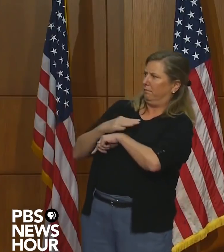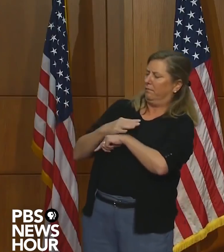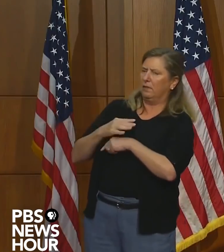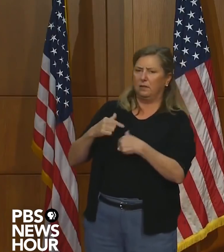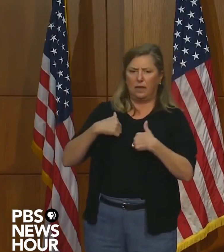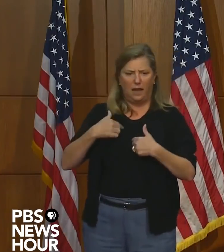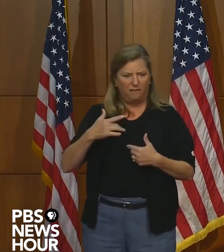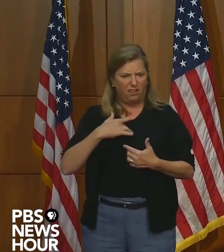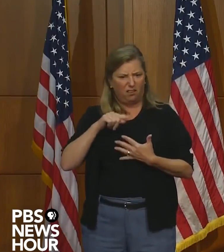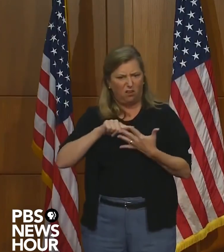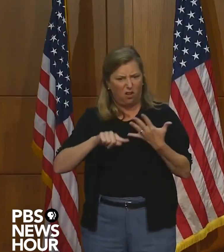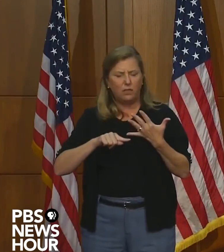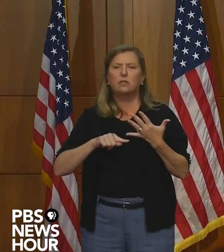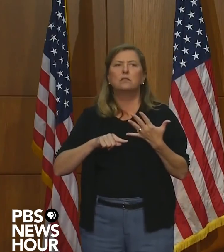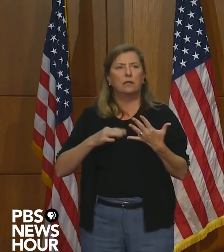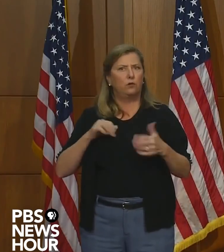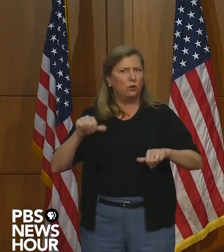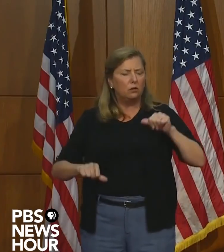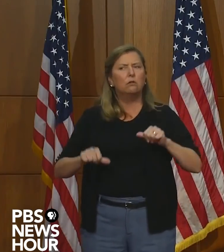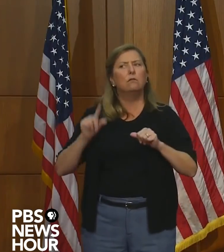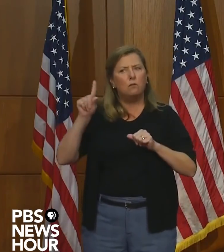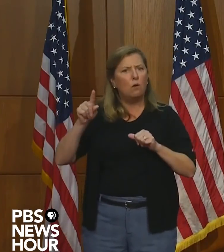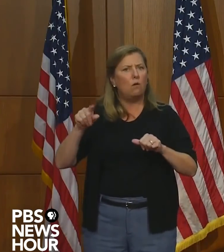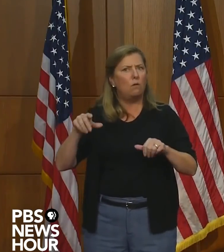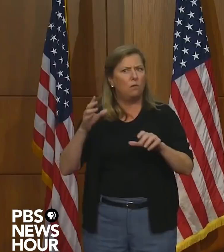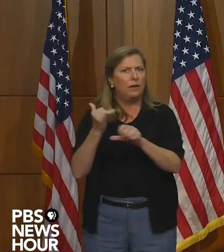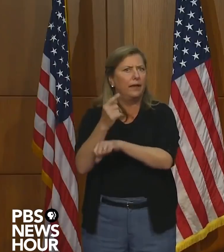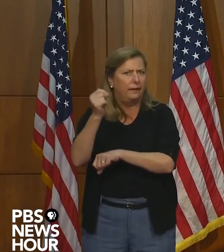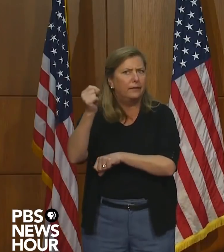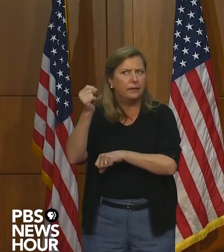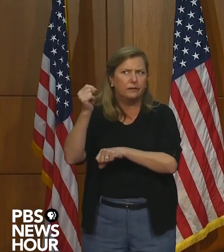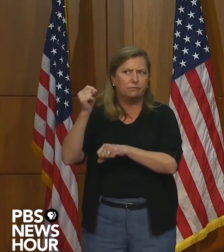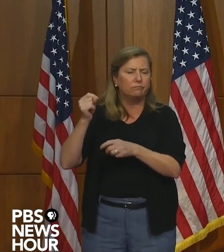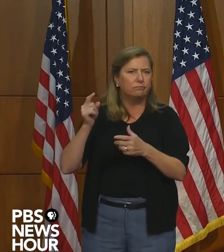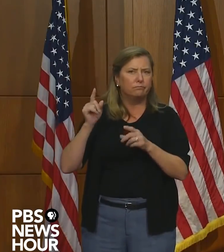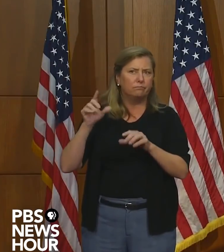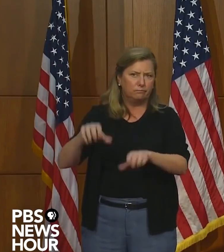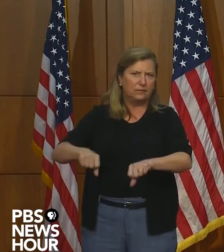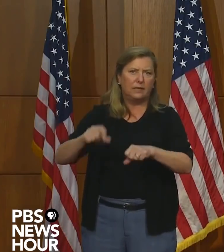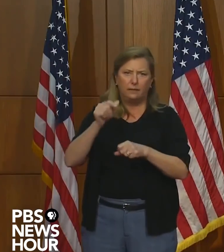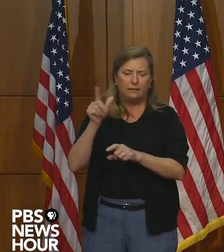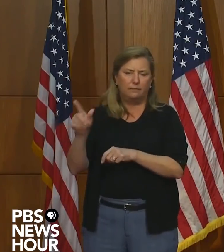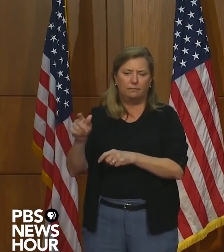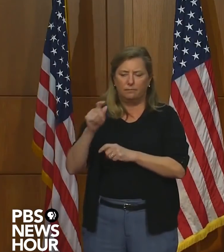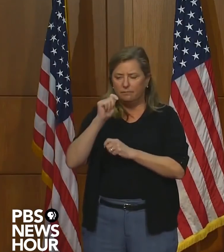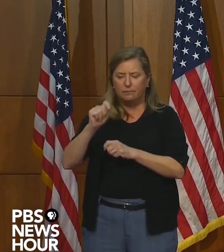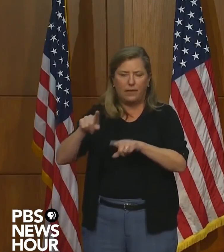really get out there and take advantage of these community testing sites and, and, uh, obtain the testing yourself.